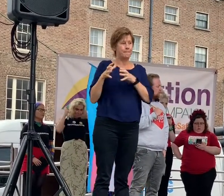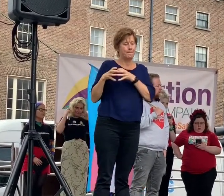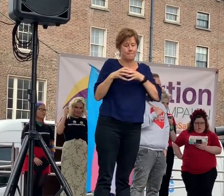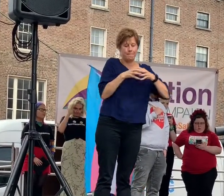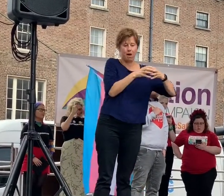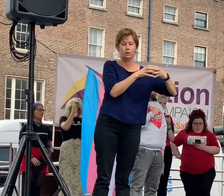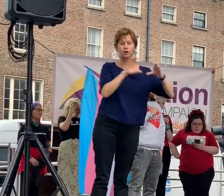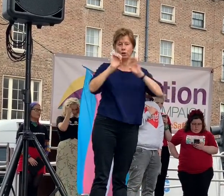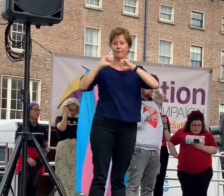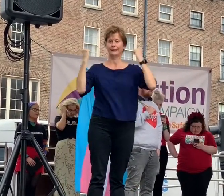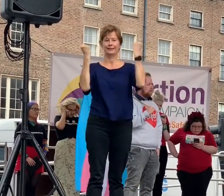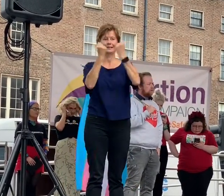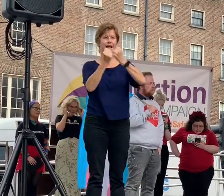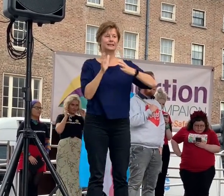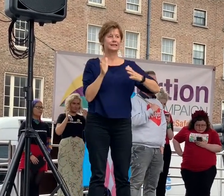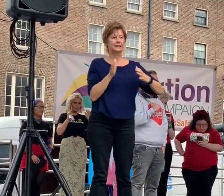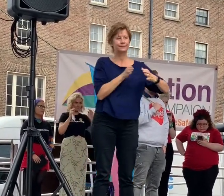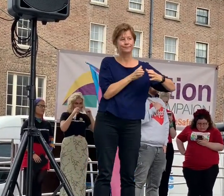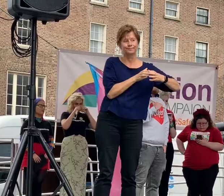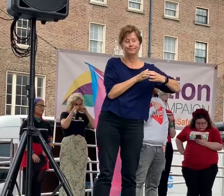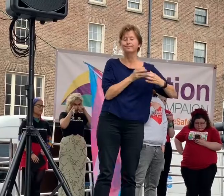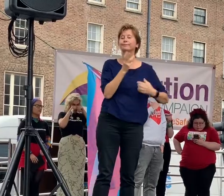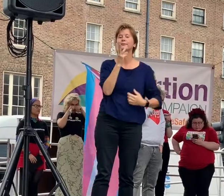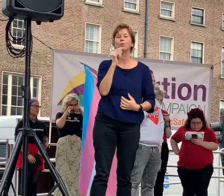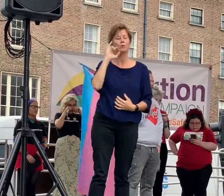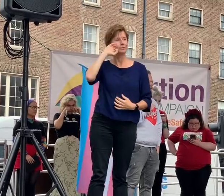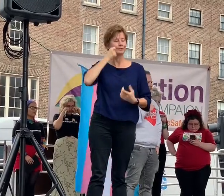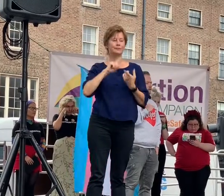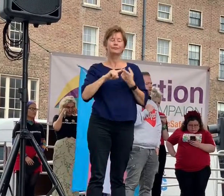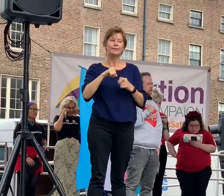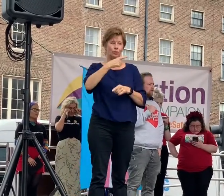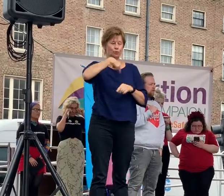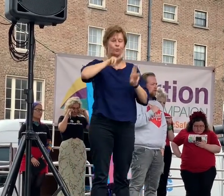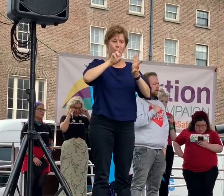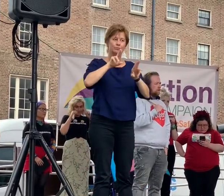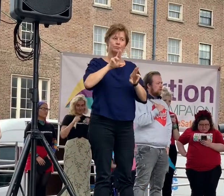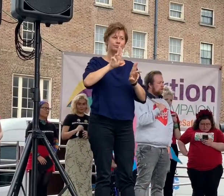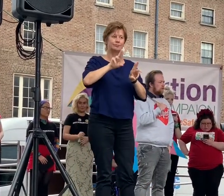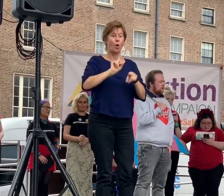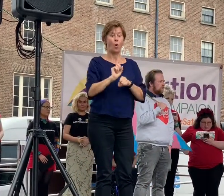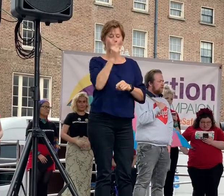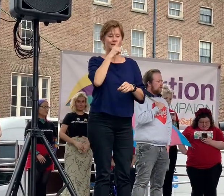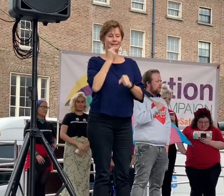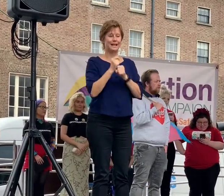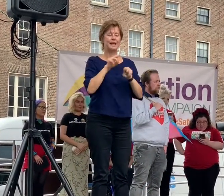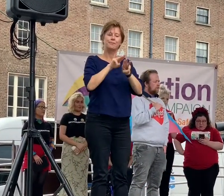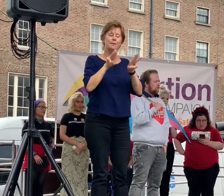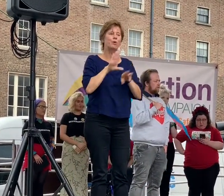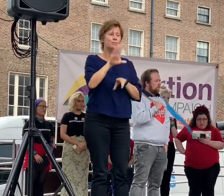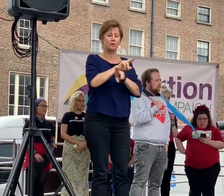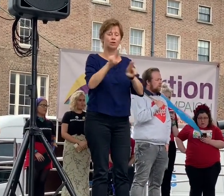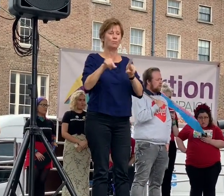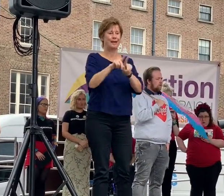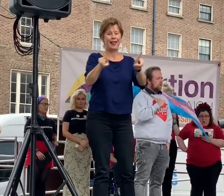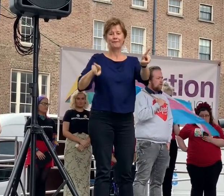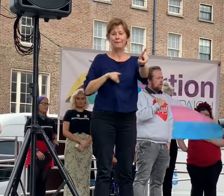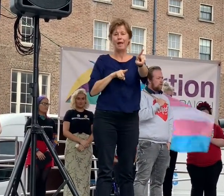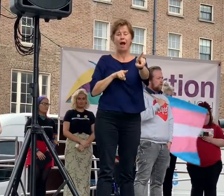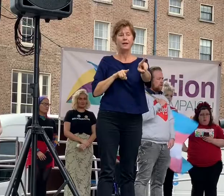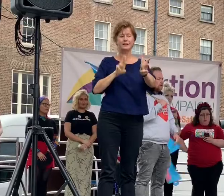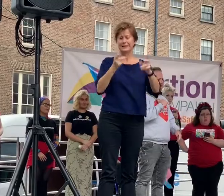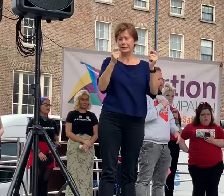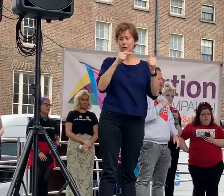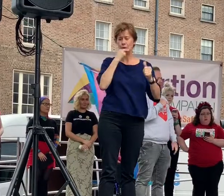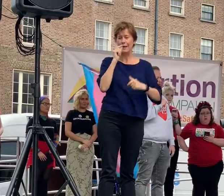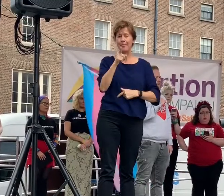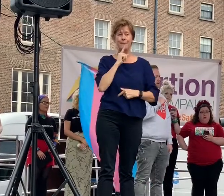just say no one left behind when people have already been left behind. 39% of trans people have attempted suicide at least